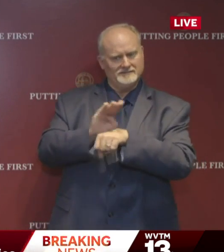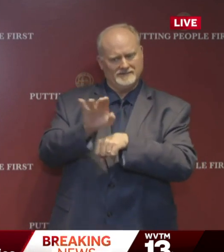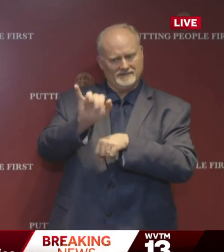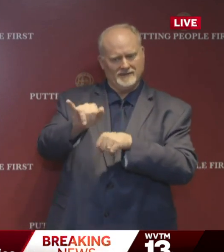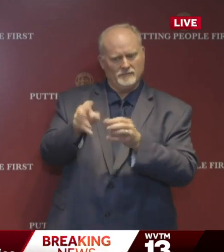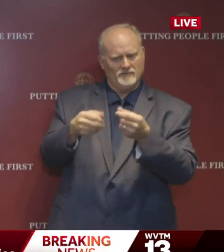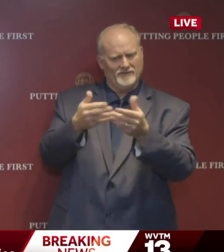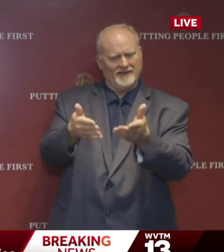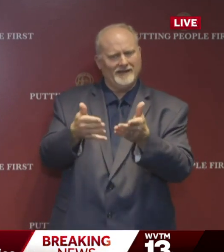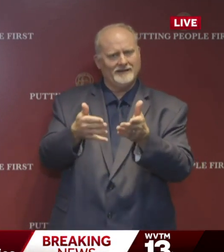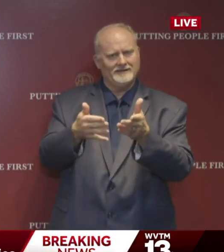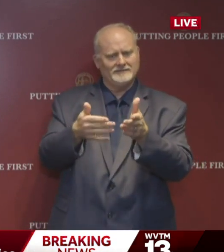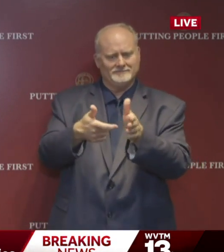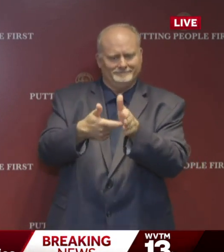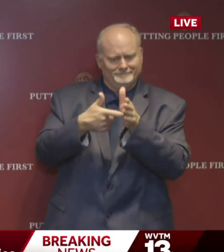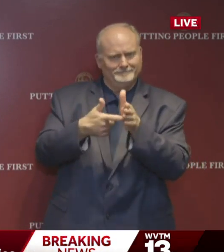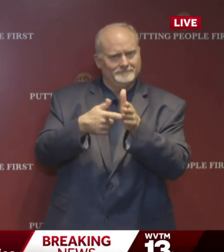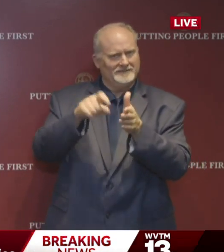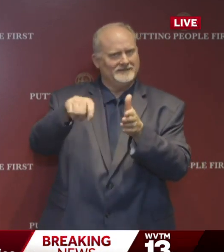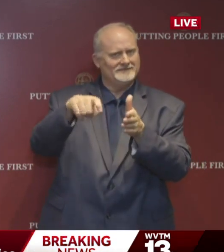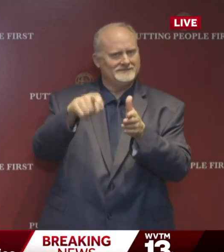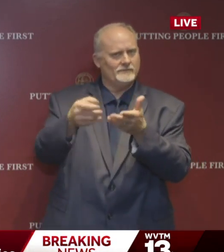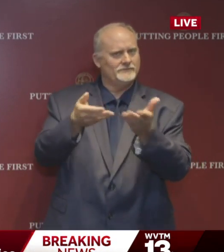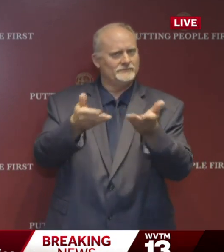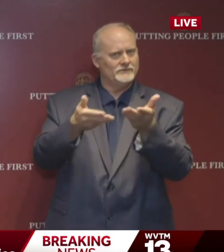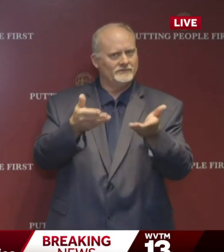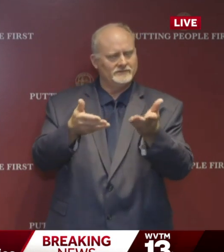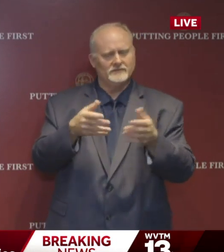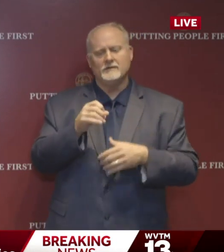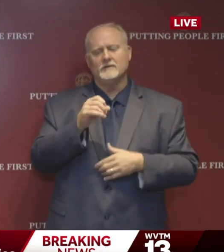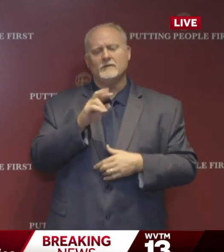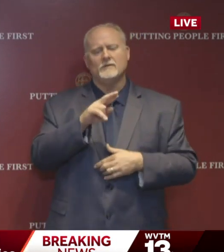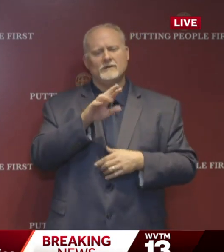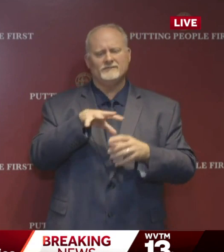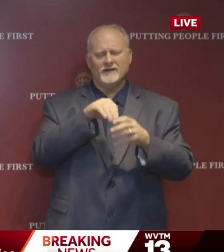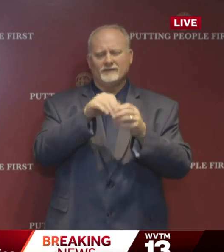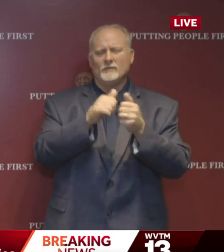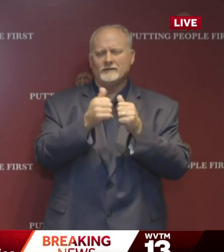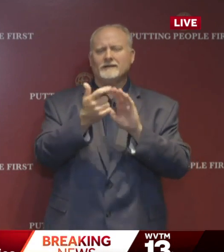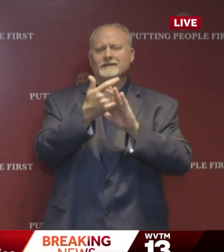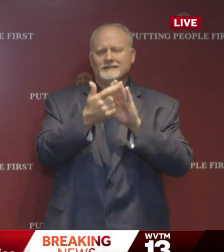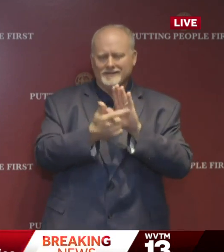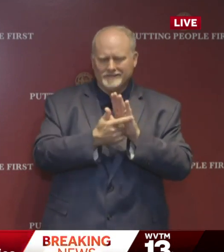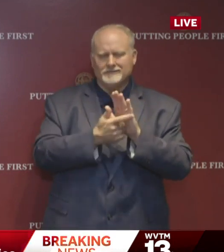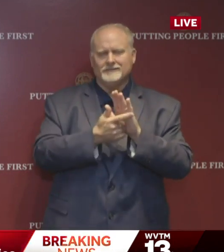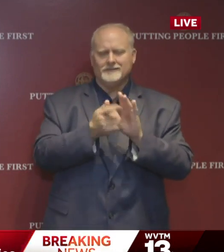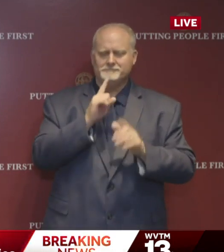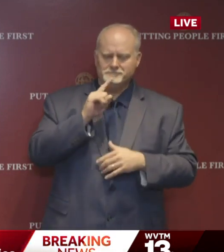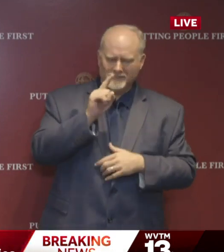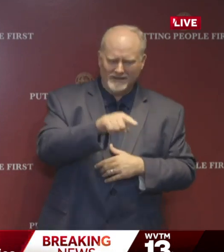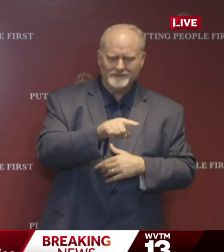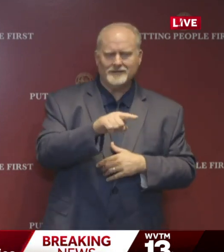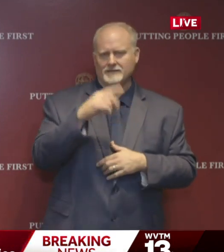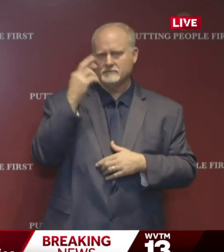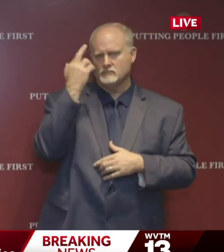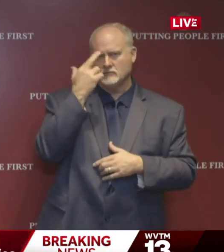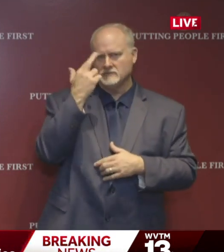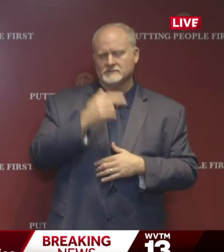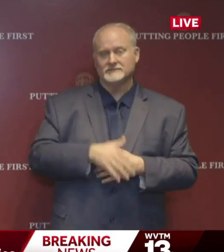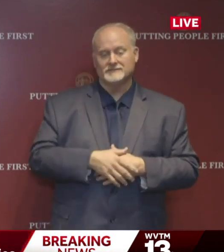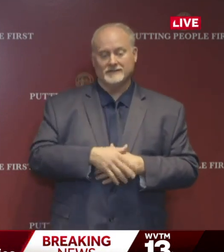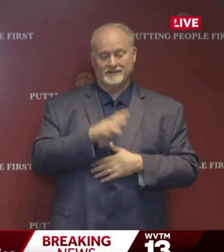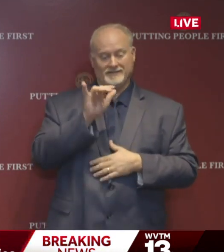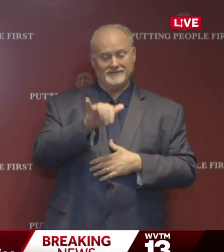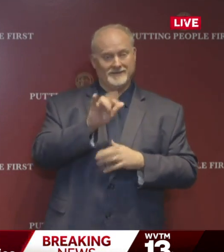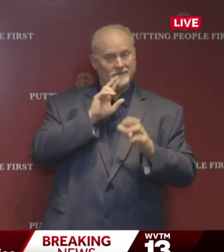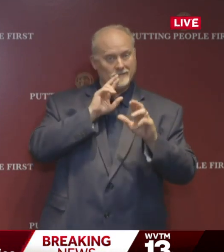provides essential services. Or engaging in legally mandated government purposes. Enter this